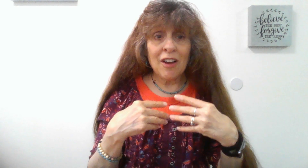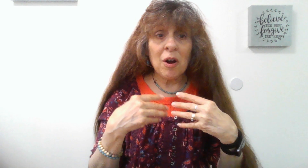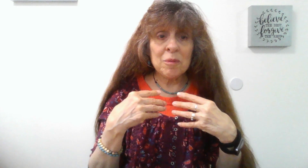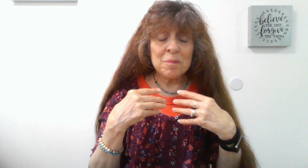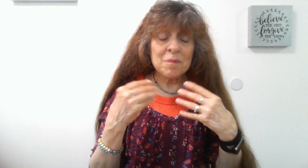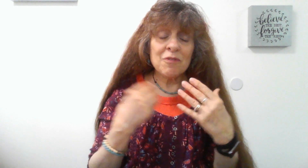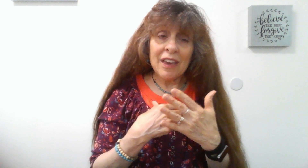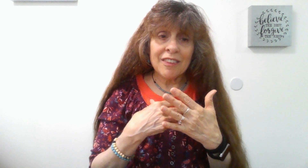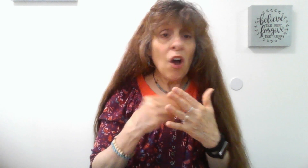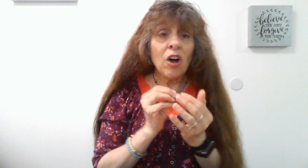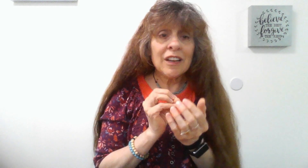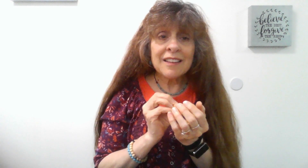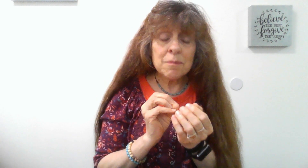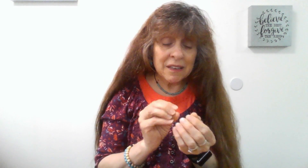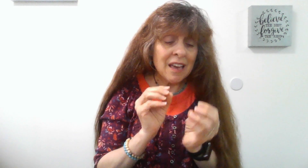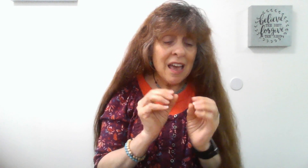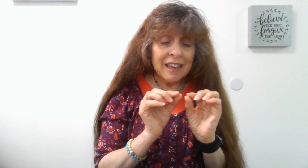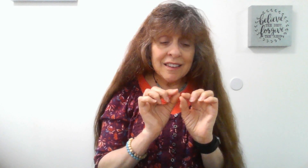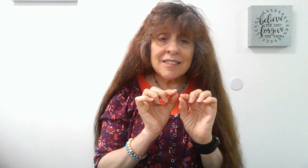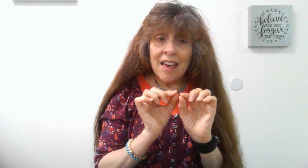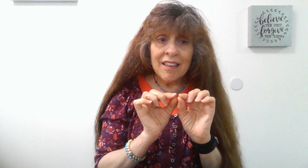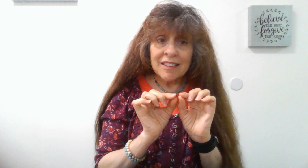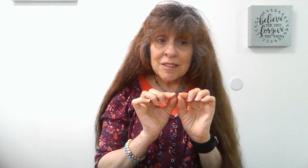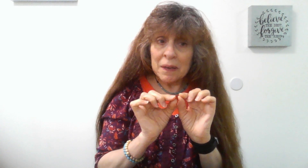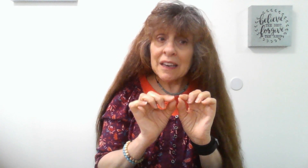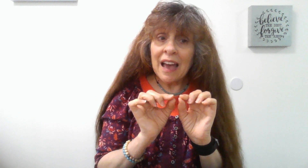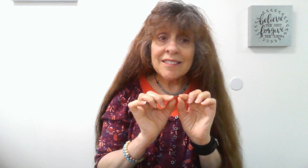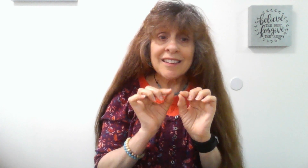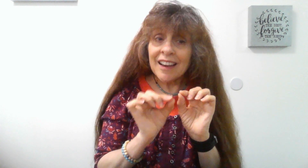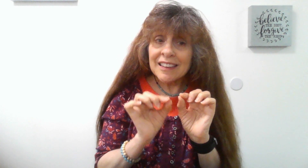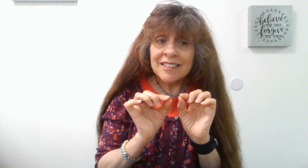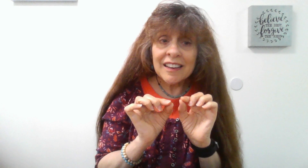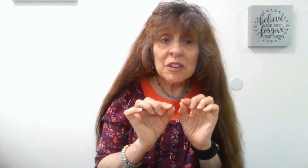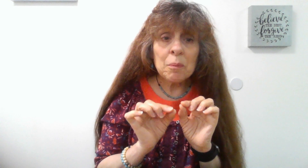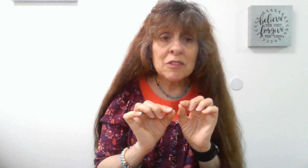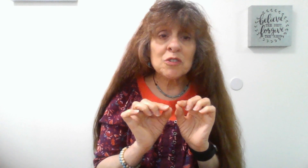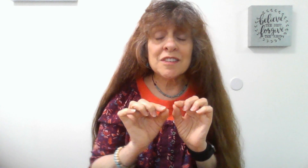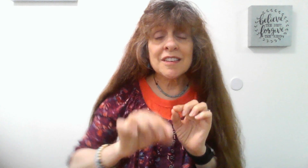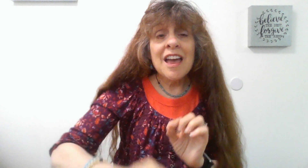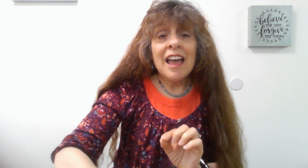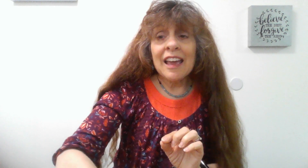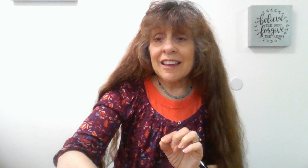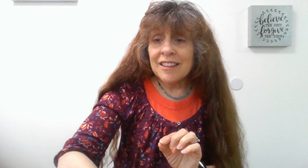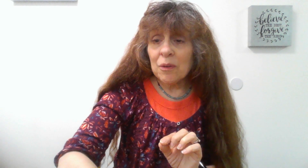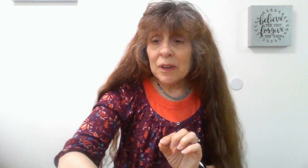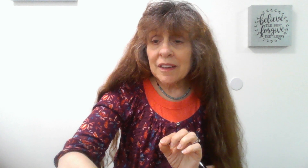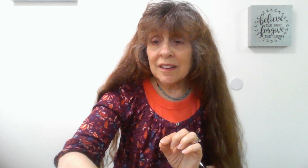our faith. Faith, all it has to be, is as big as that tiny, tiny little mustard seed, and we can